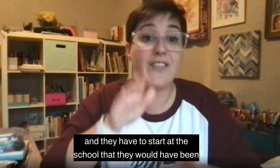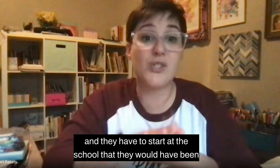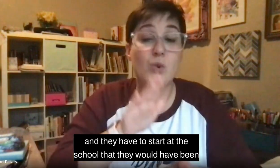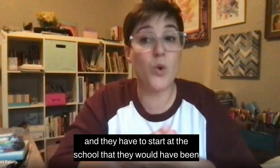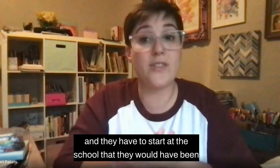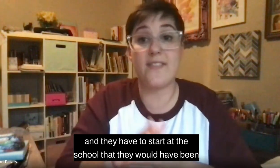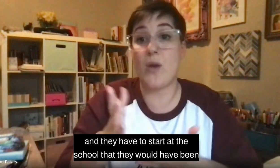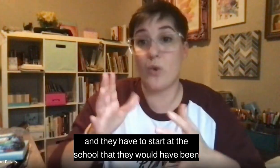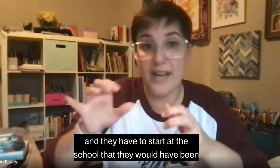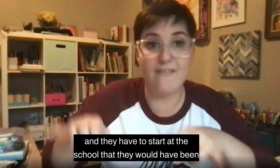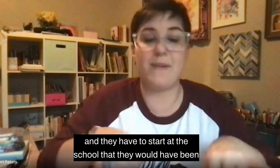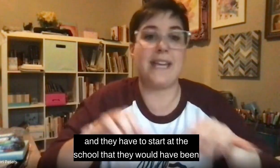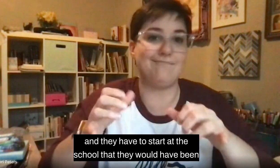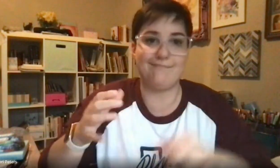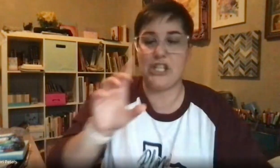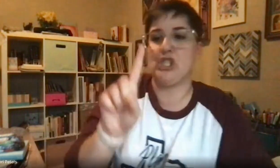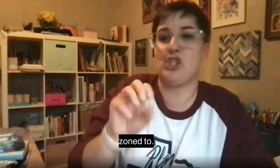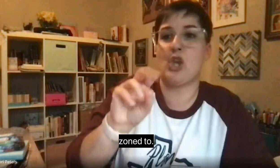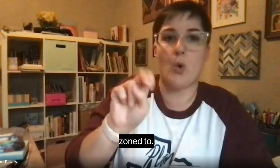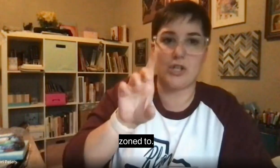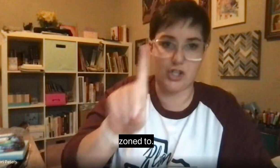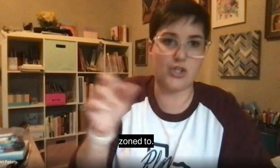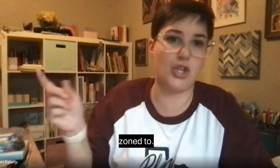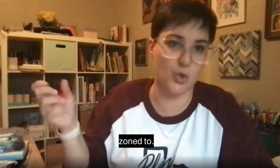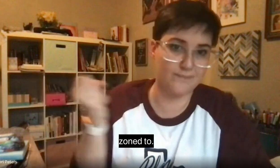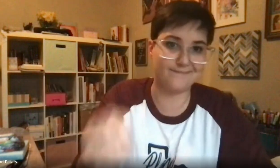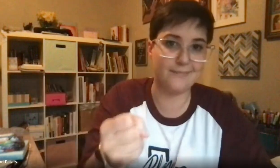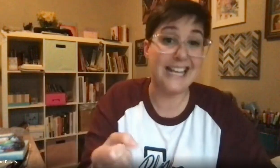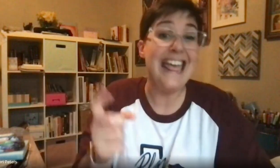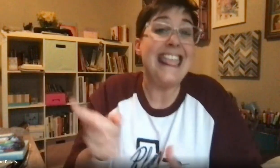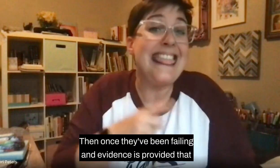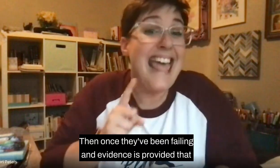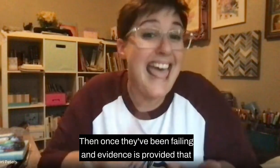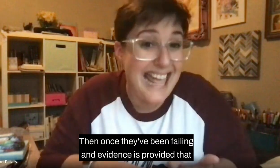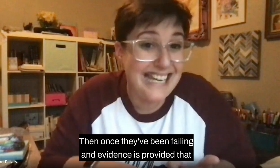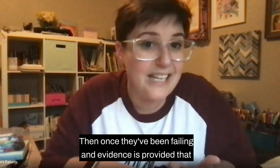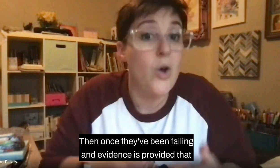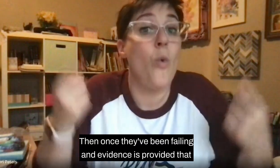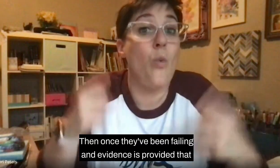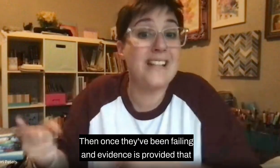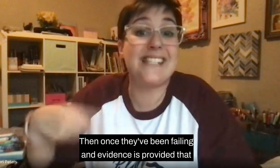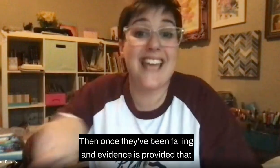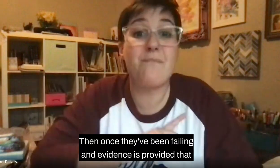the school that they would have been zoned to. Then once they've been